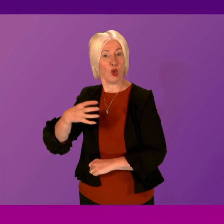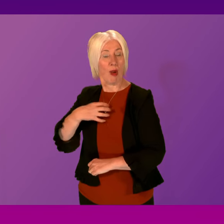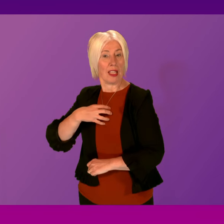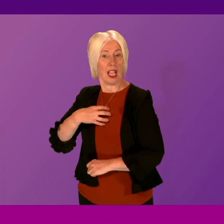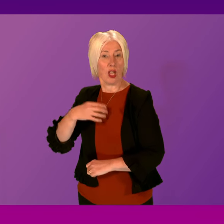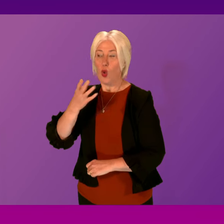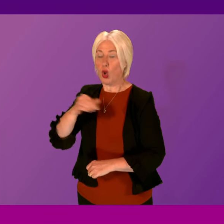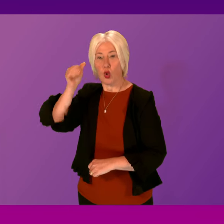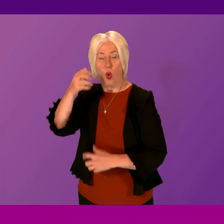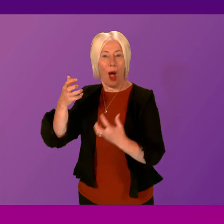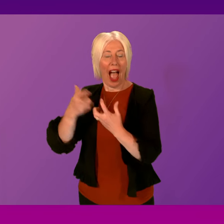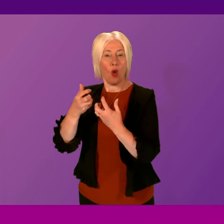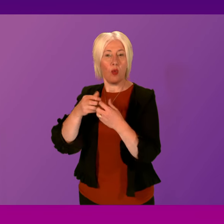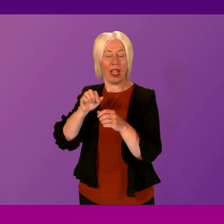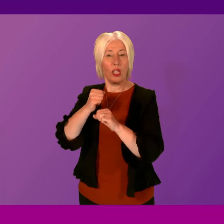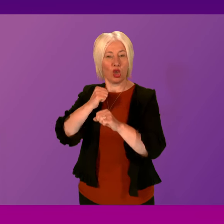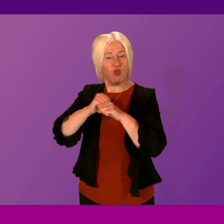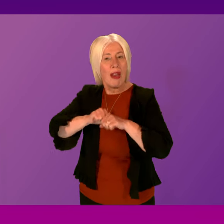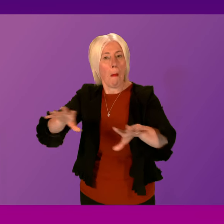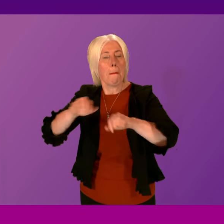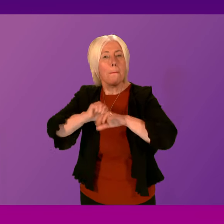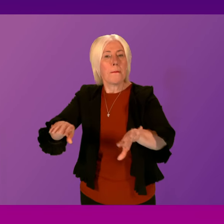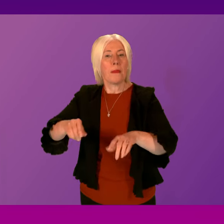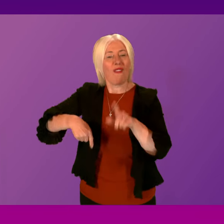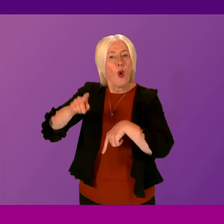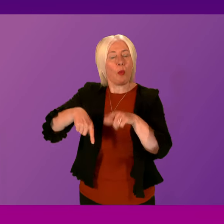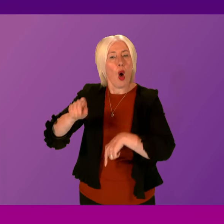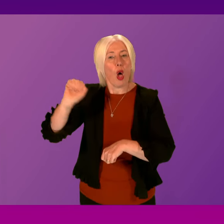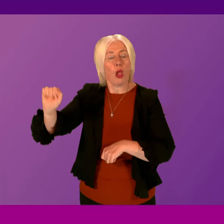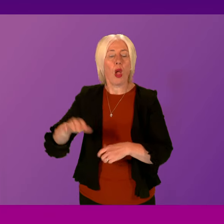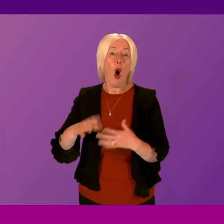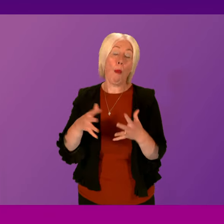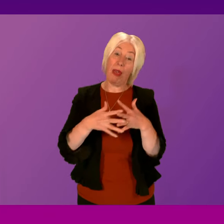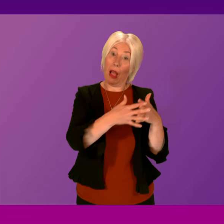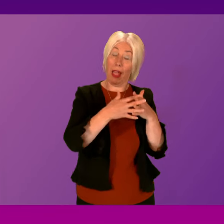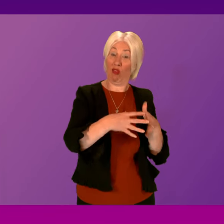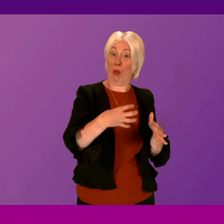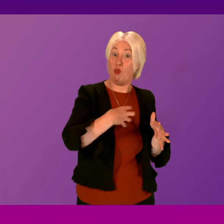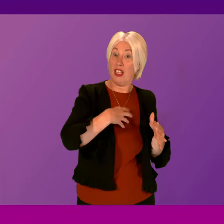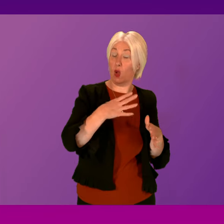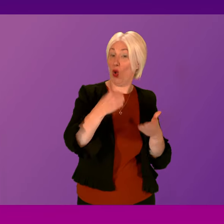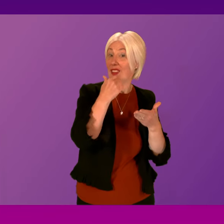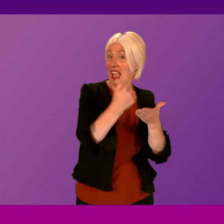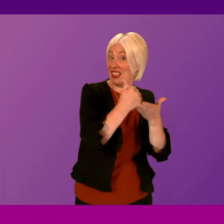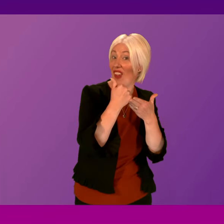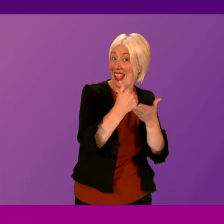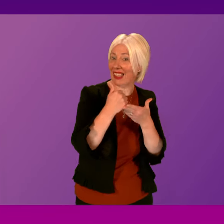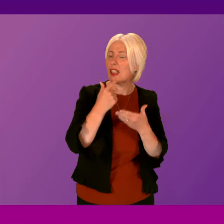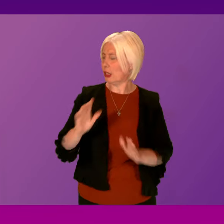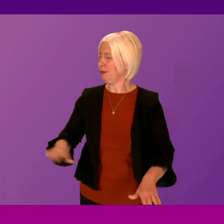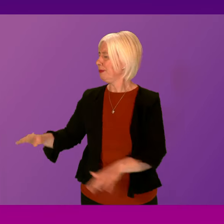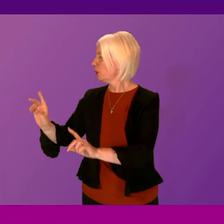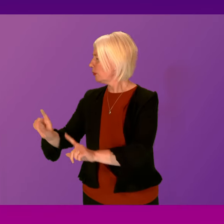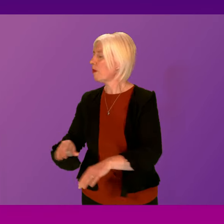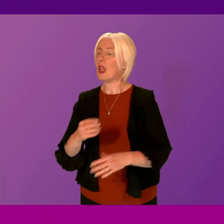to stream the Celtic match from Morocco. Maybe it's Joe Biden asking for advice how to deal with a